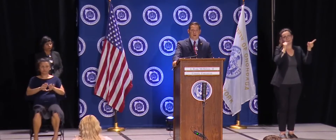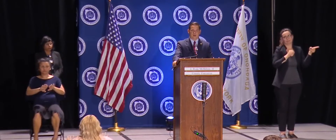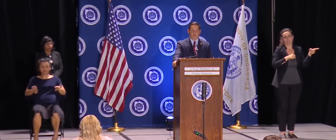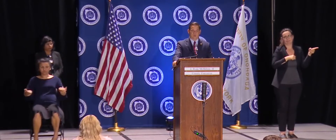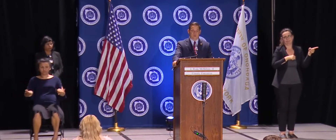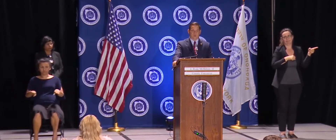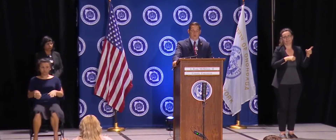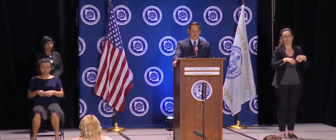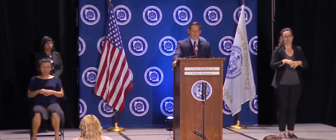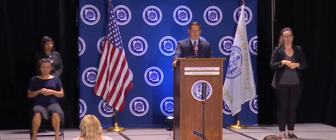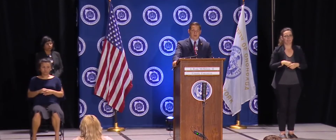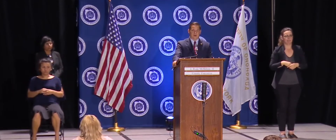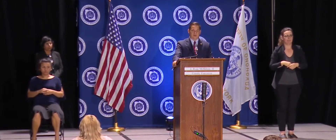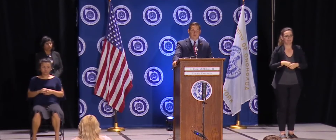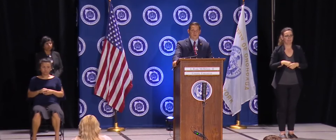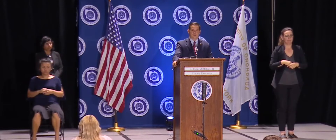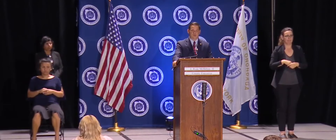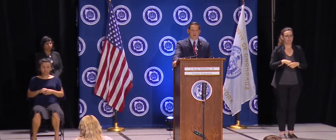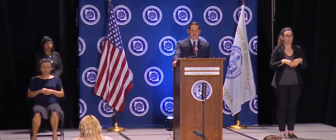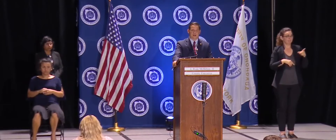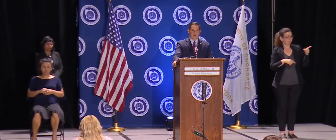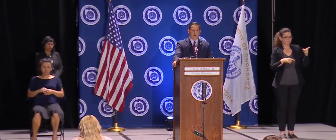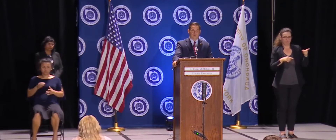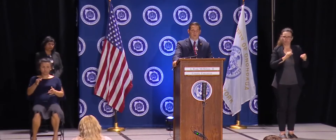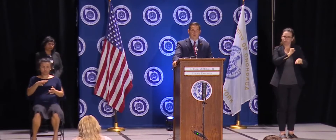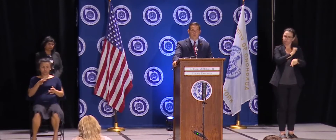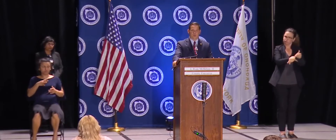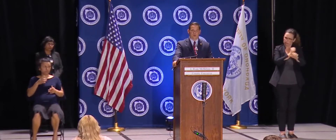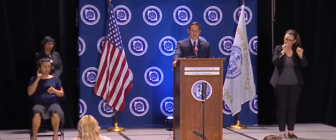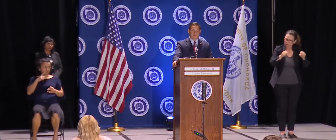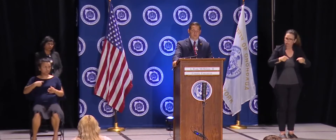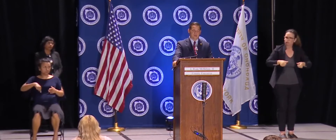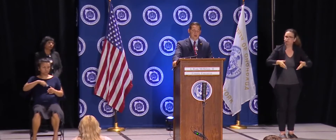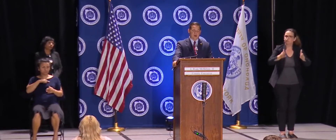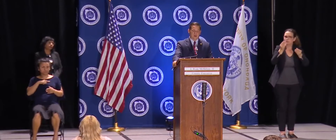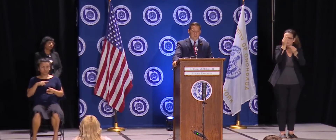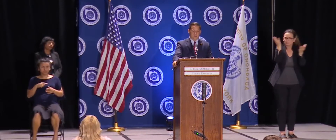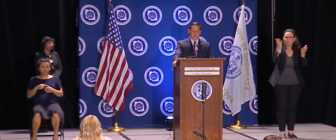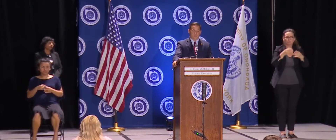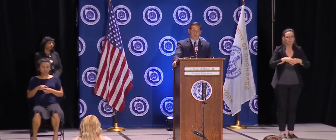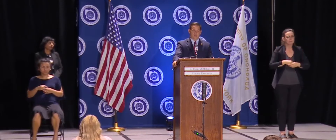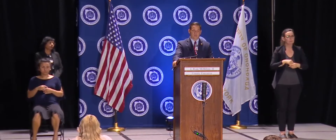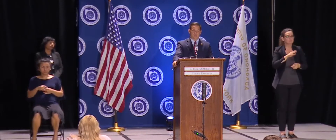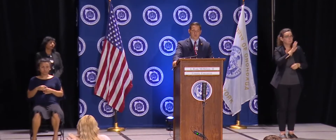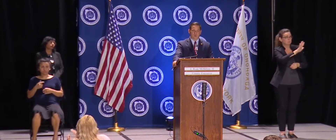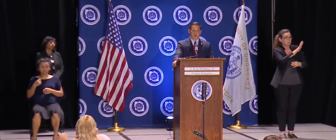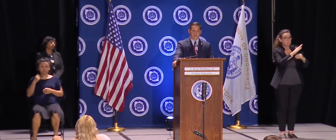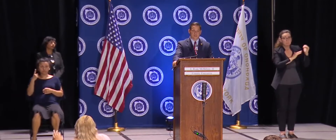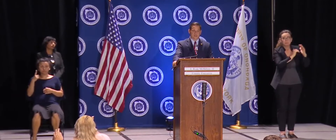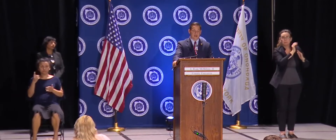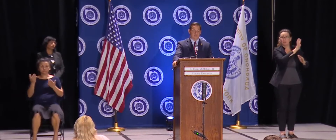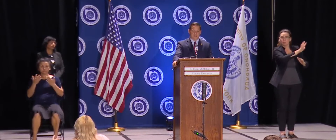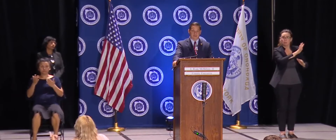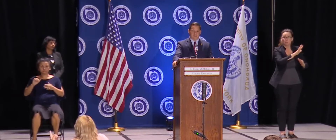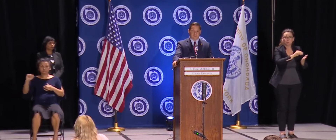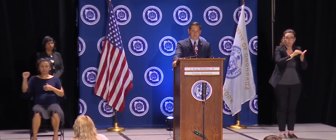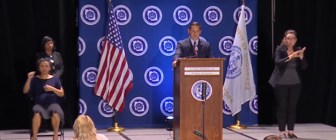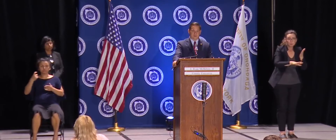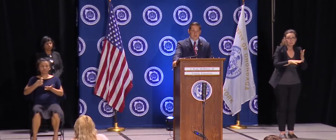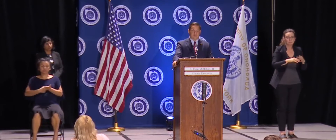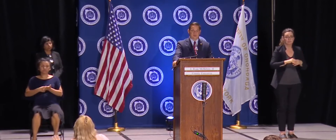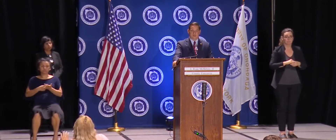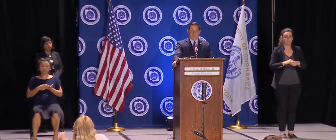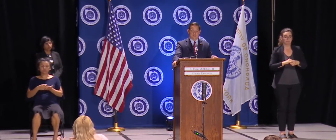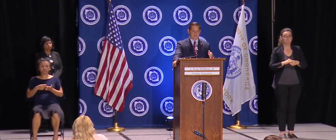the authority to make that call for their own buildings. But when it comes to quarantining, every case is